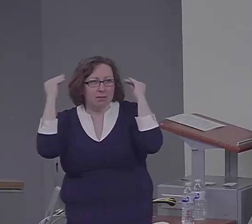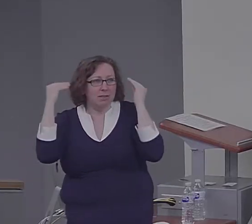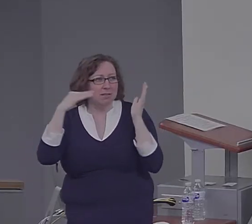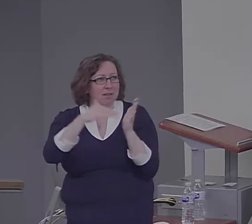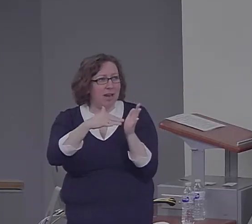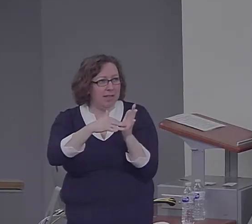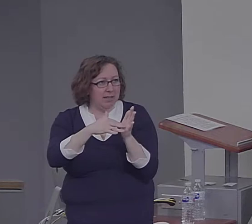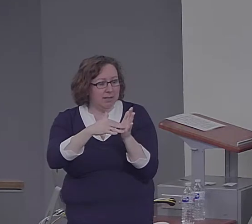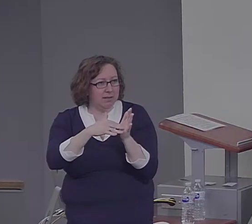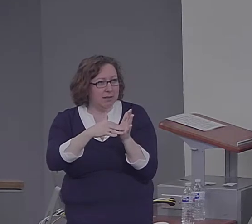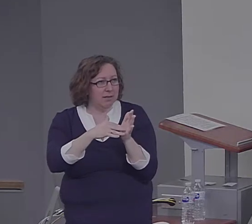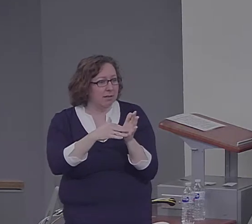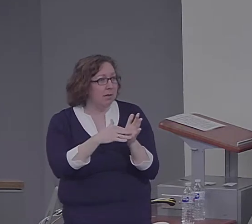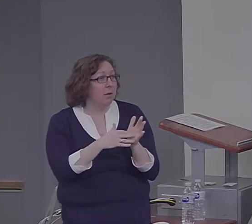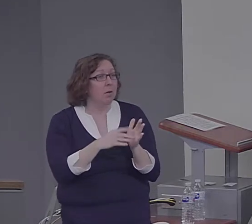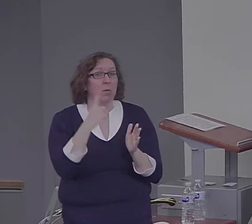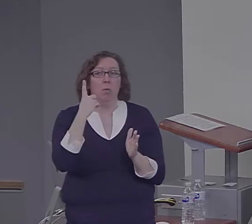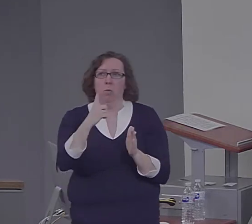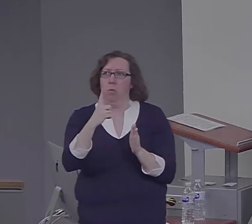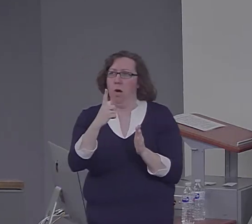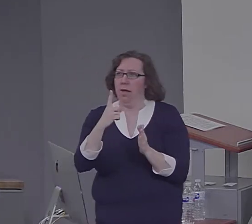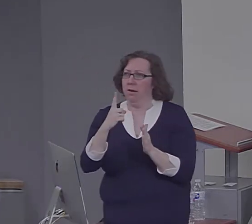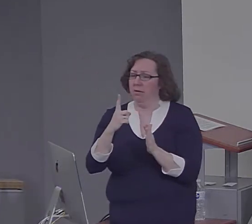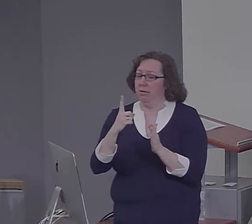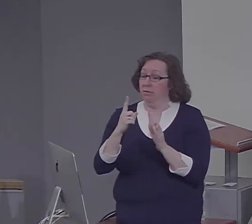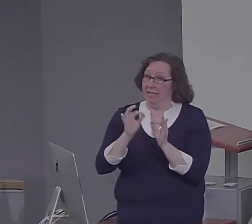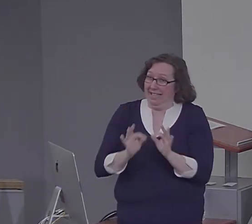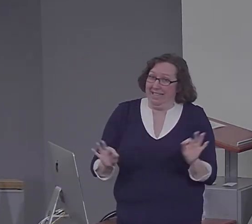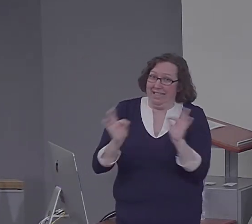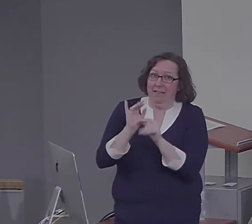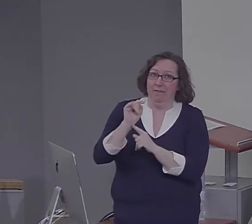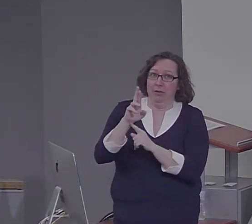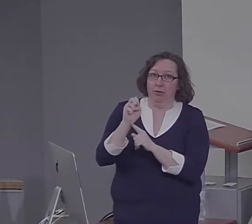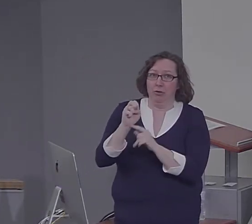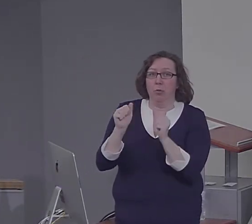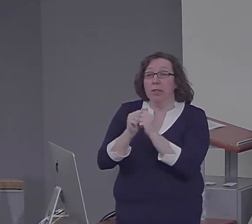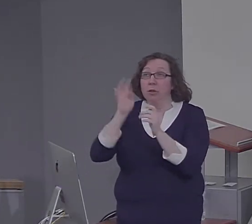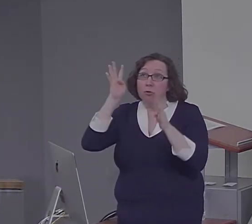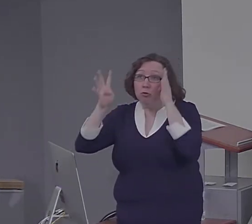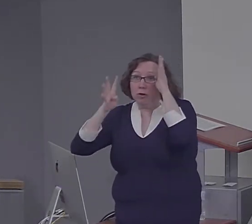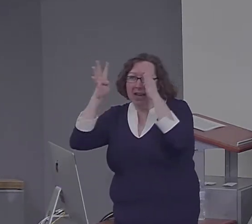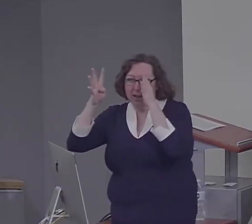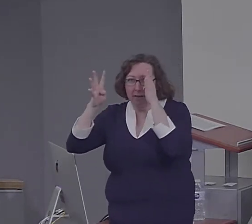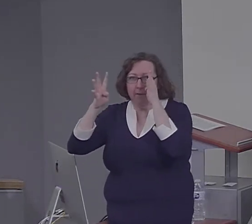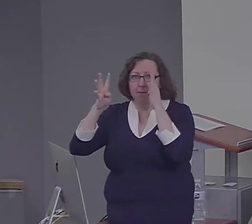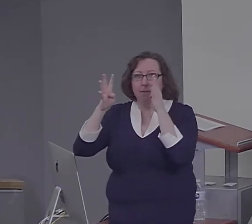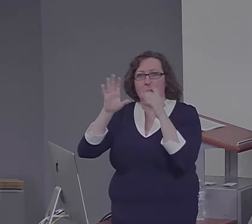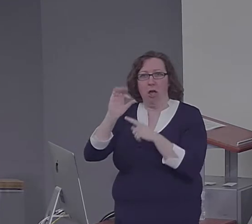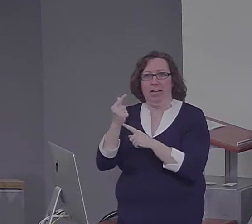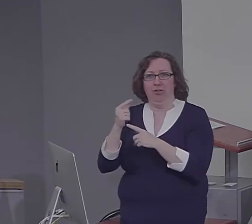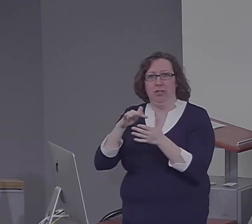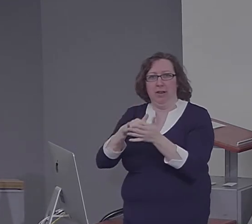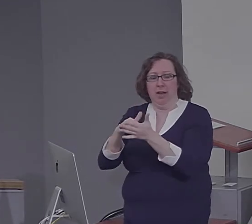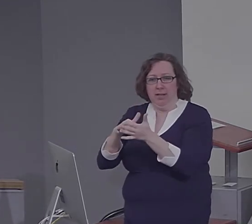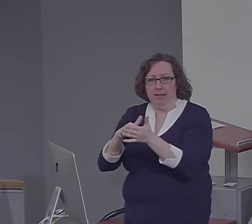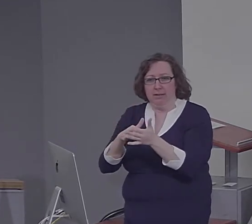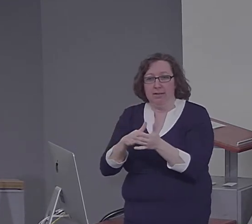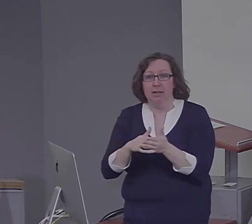cognition is cooperation between the default network and executive control network. Those two things seem to